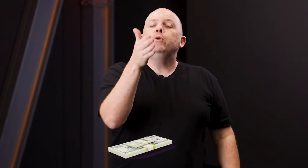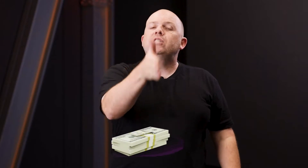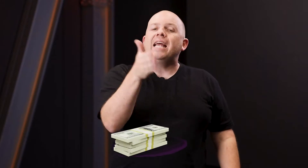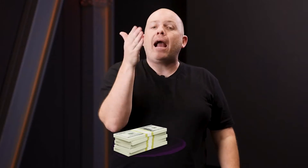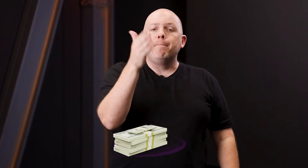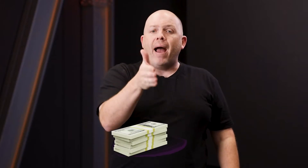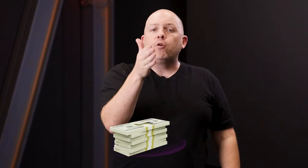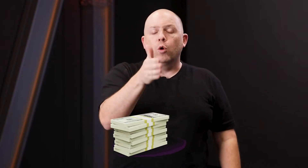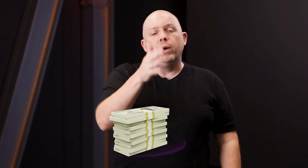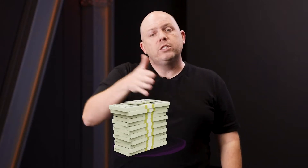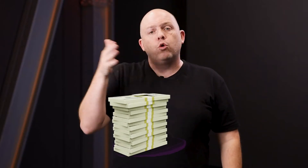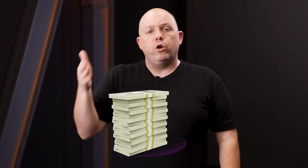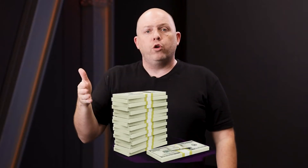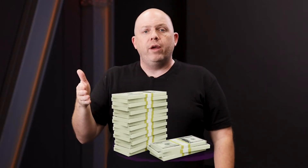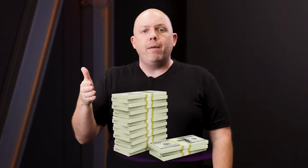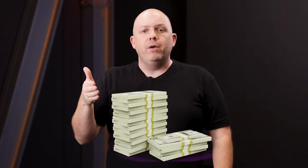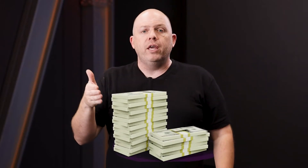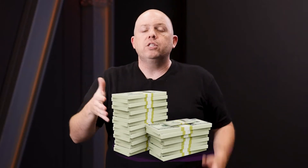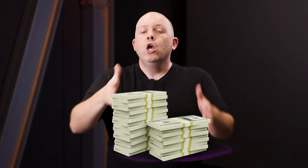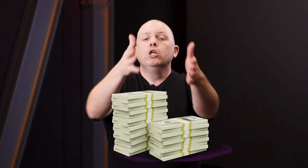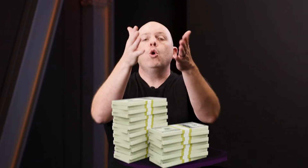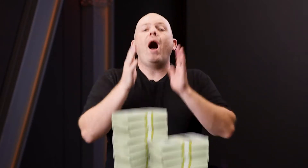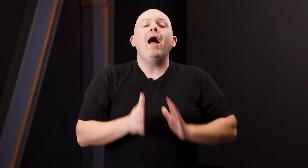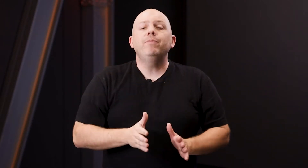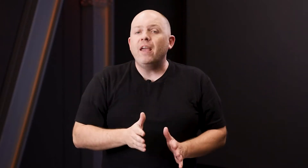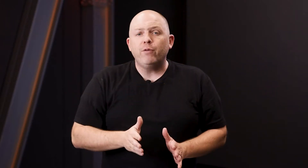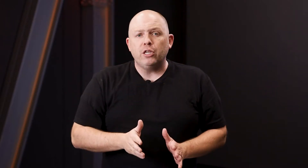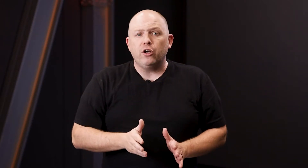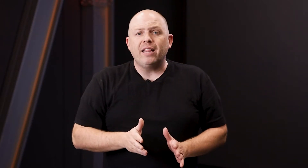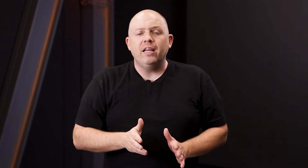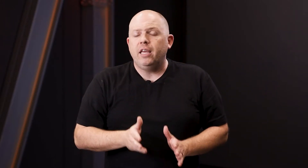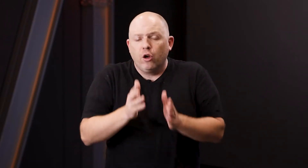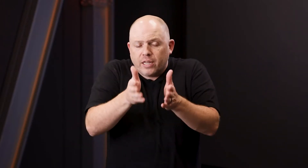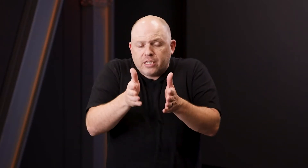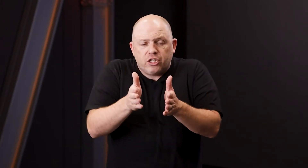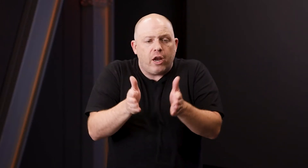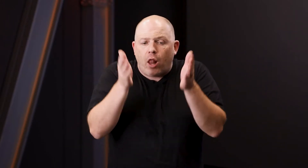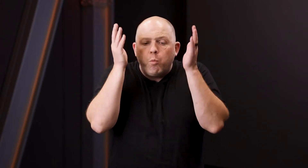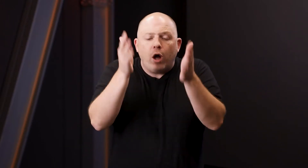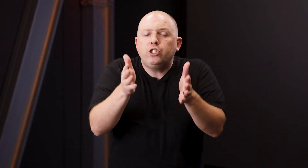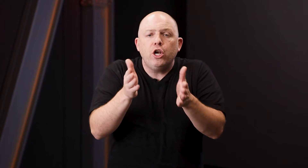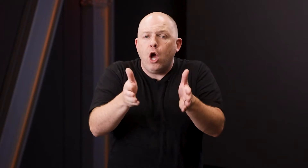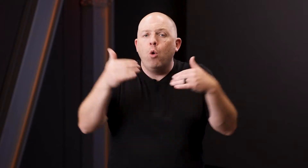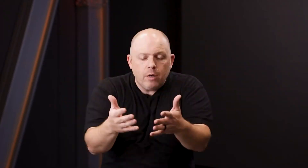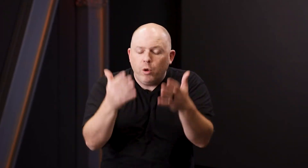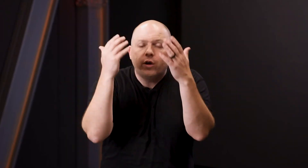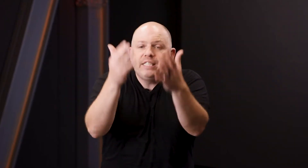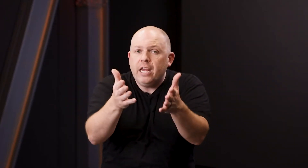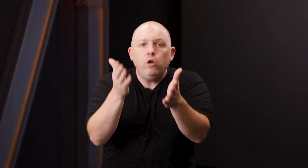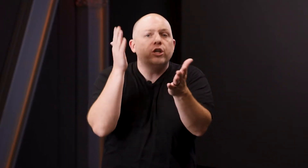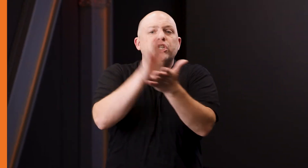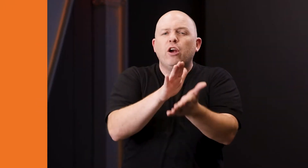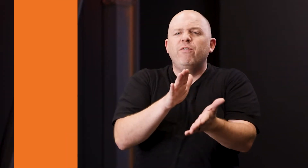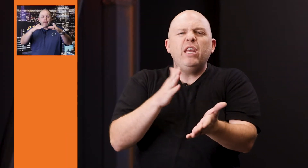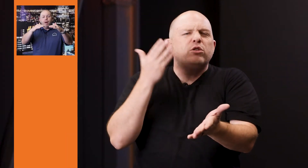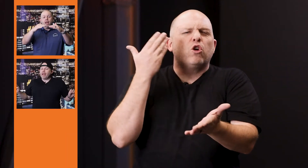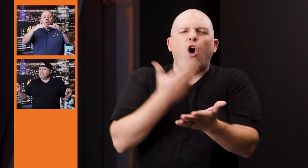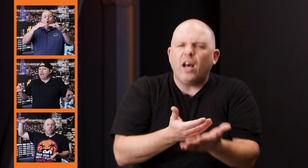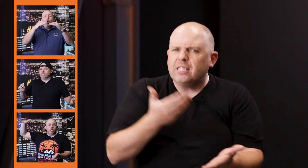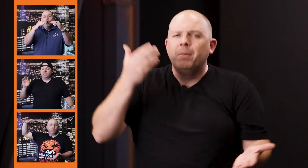you stack micro wins in order to create millions. So I'm thankful that you're here at this channel. I want you to know, we'll continue to share videos that are awesome,